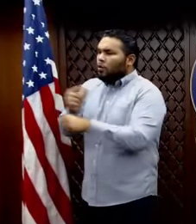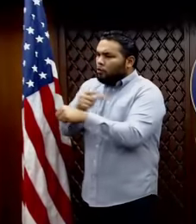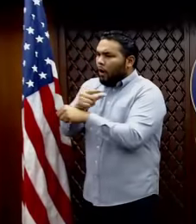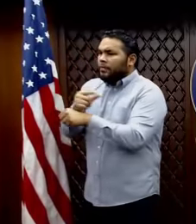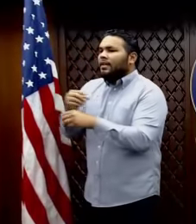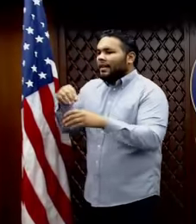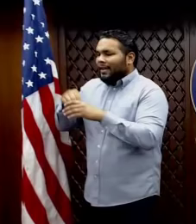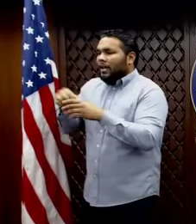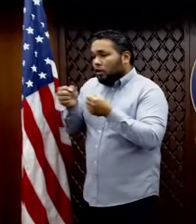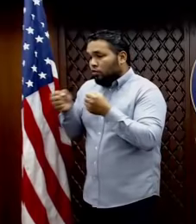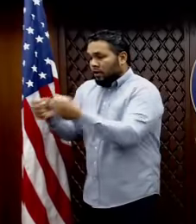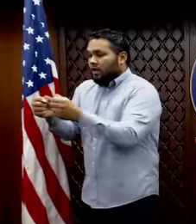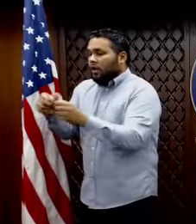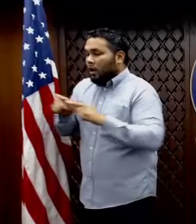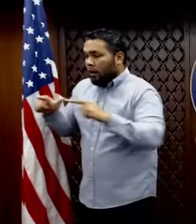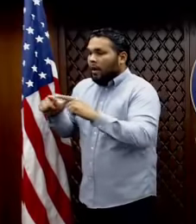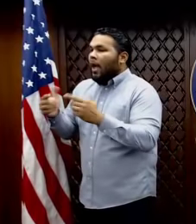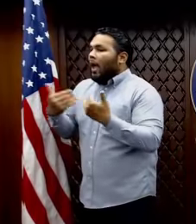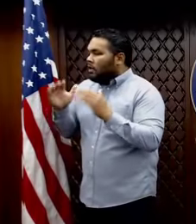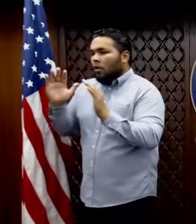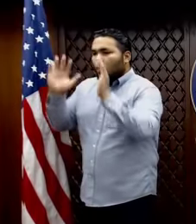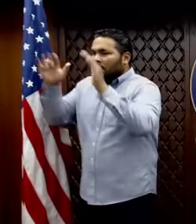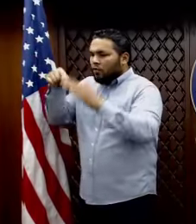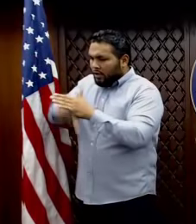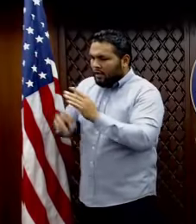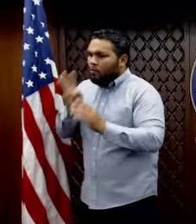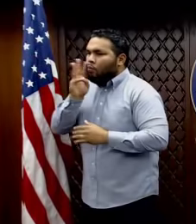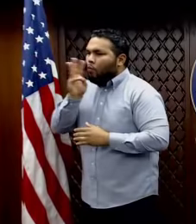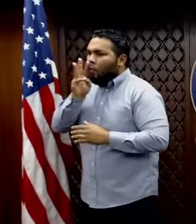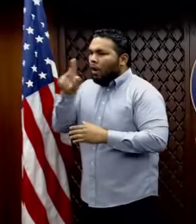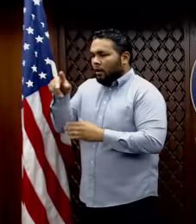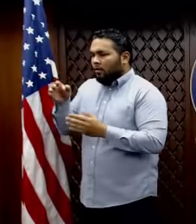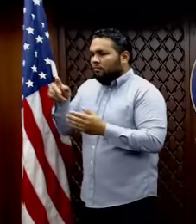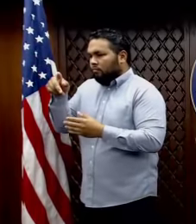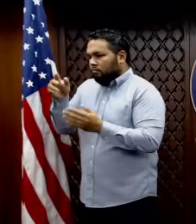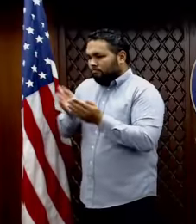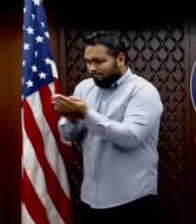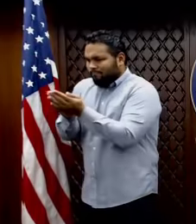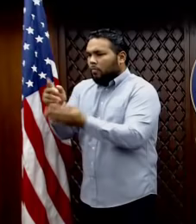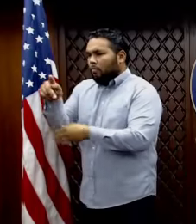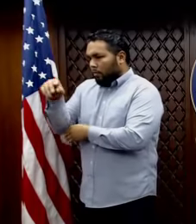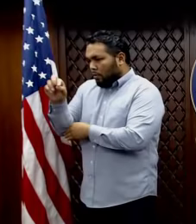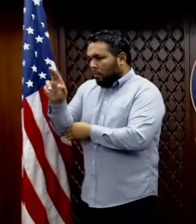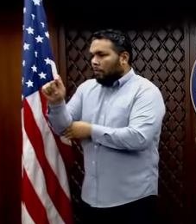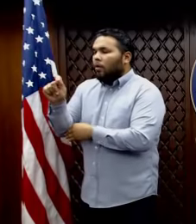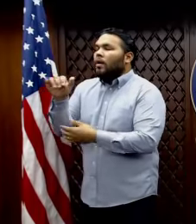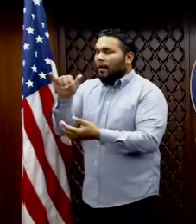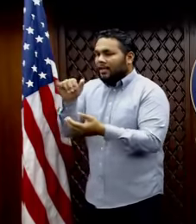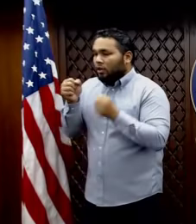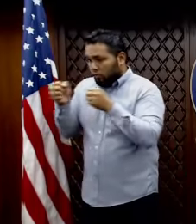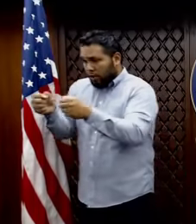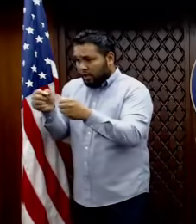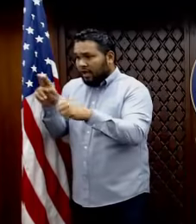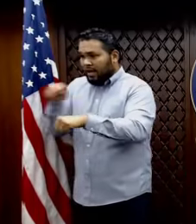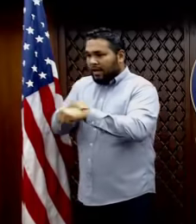it has a wonderful deep water port, um, that is a strategic national asset for, for all of us.